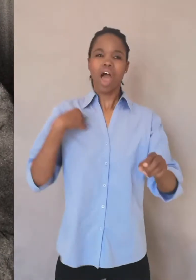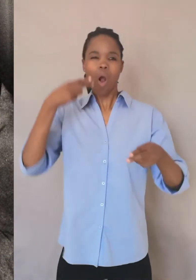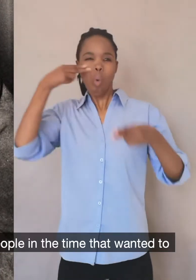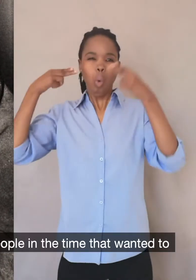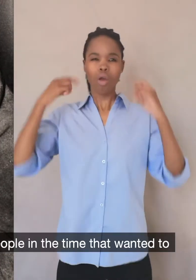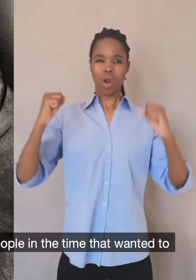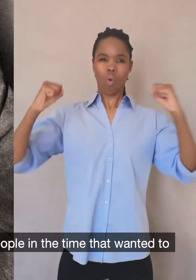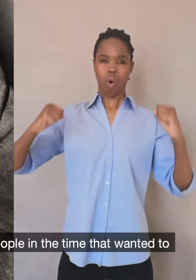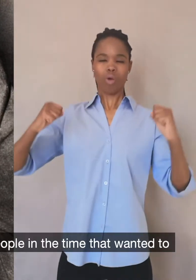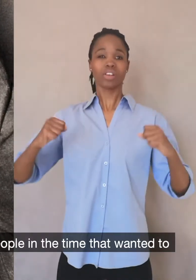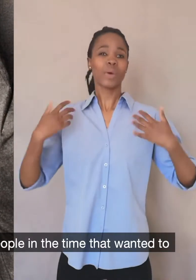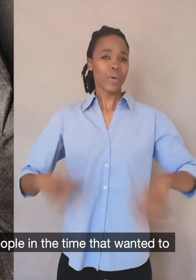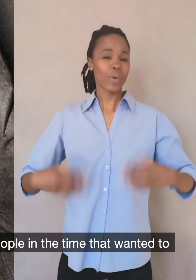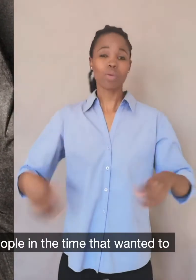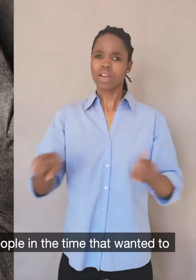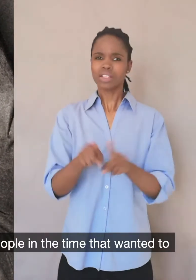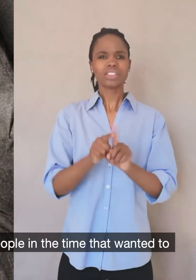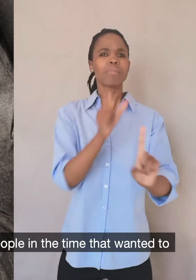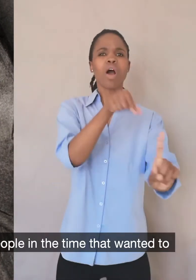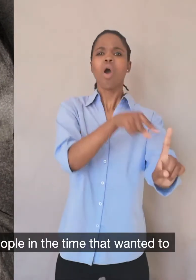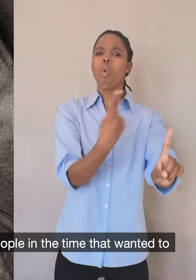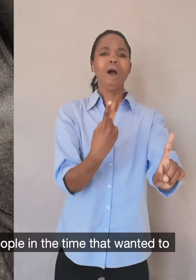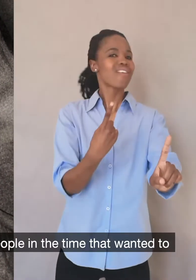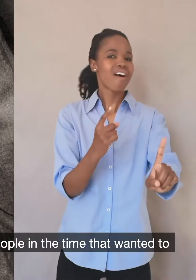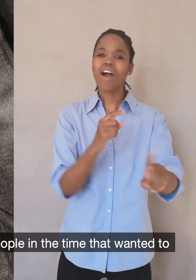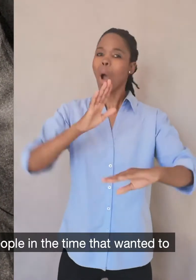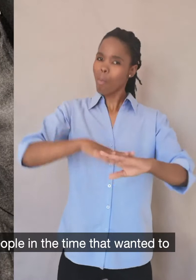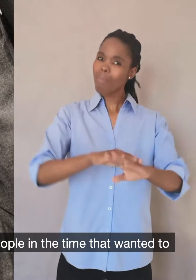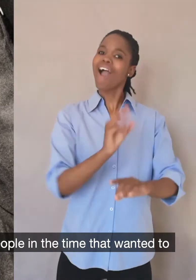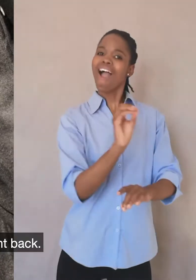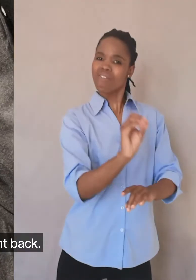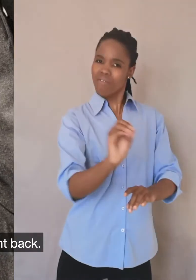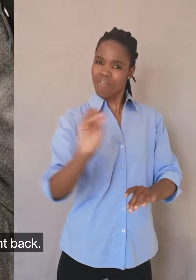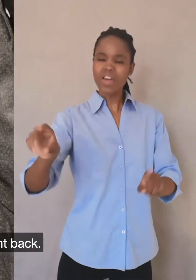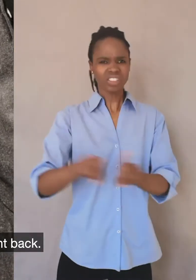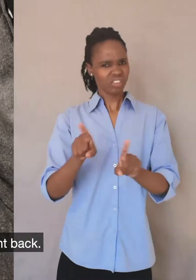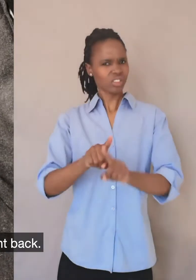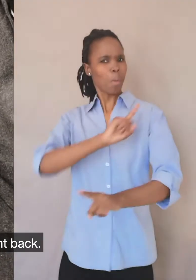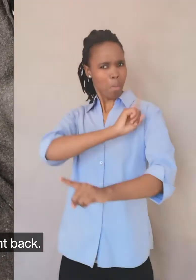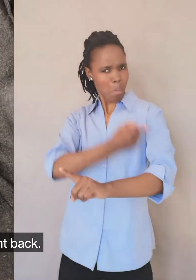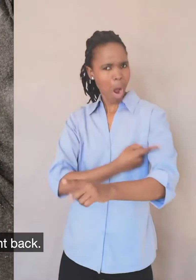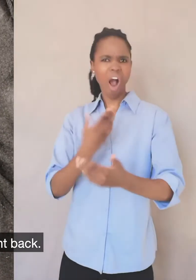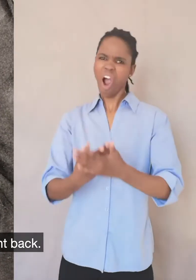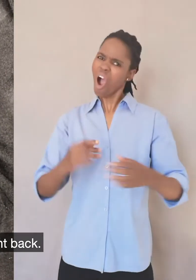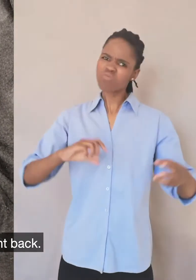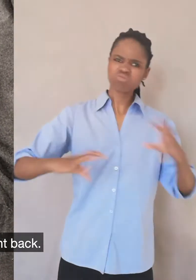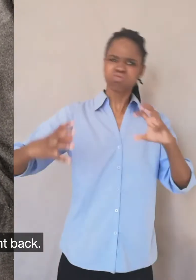And there were a lot of powerful black people in the time that wanted to be more violent, to fight back. Sure.